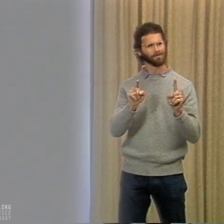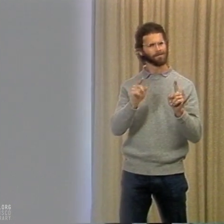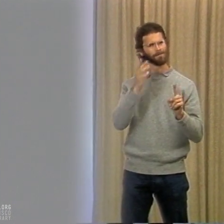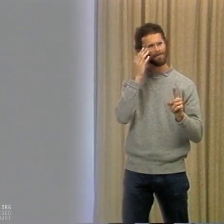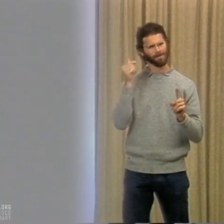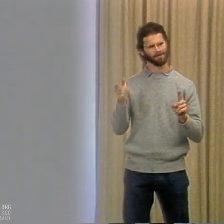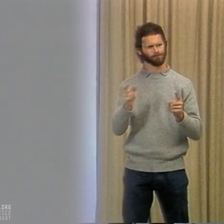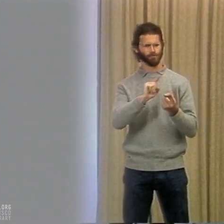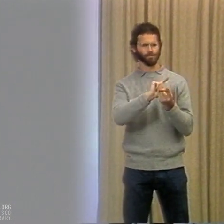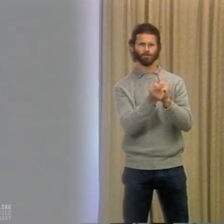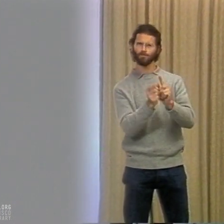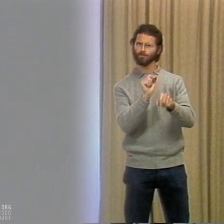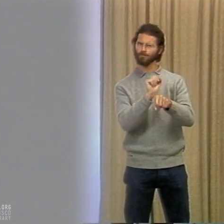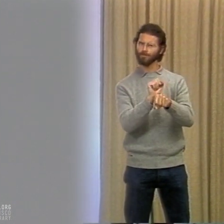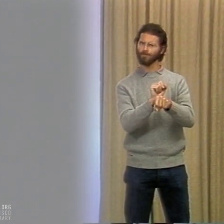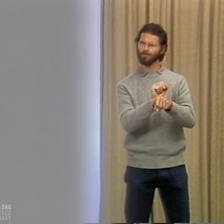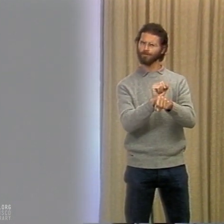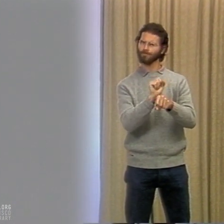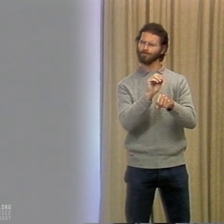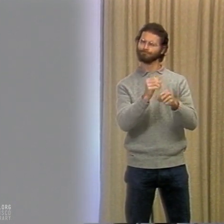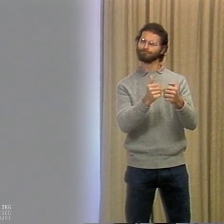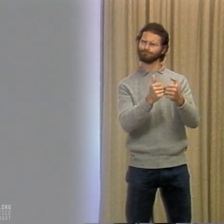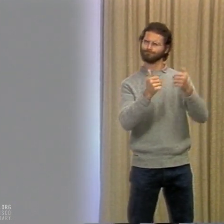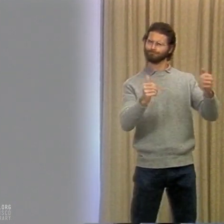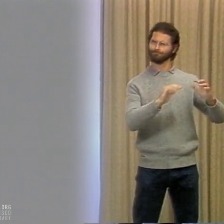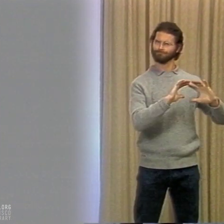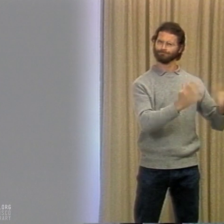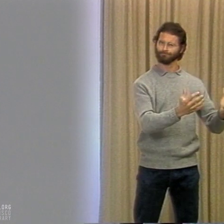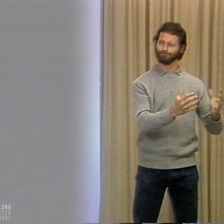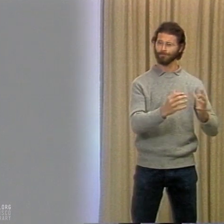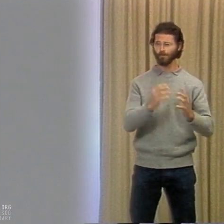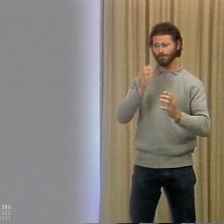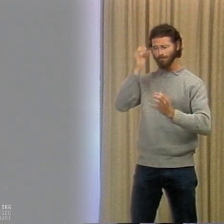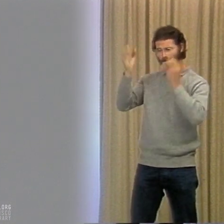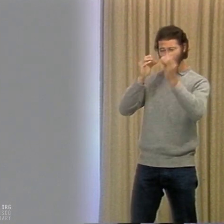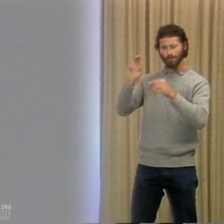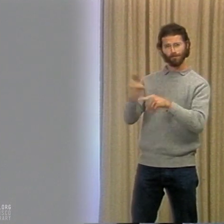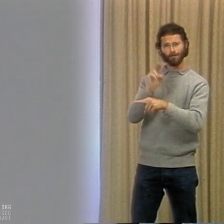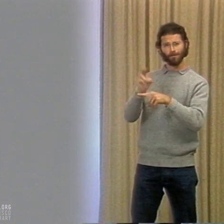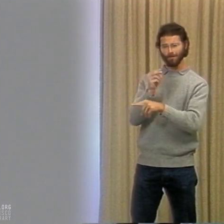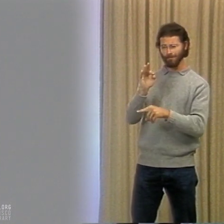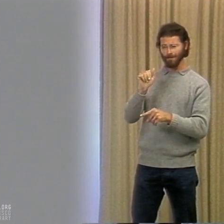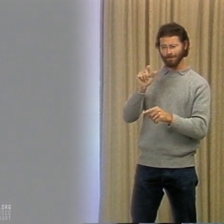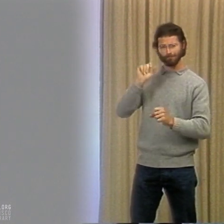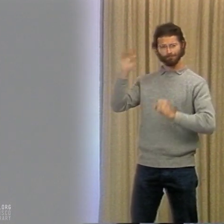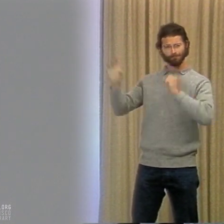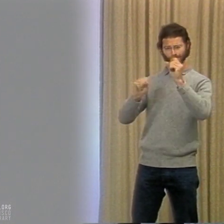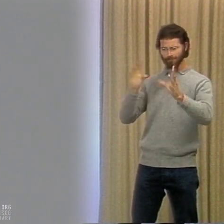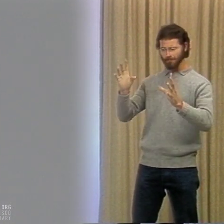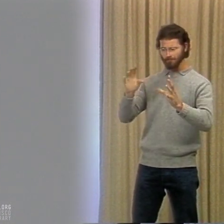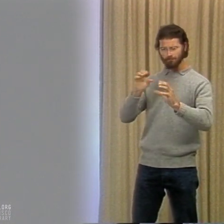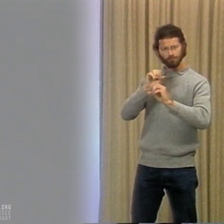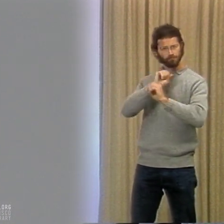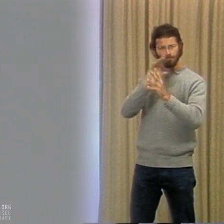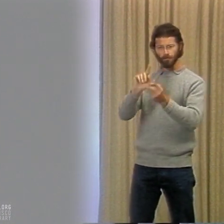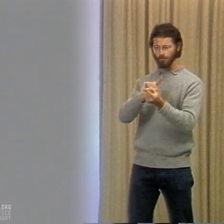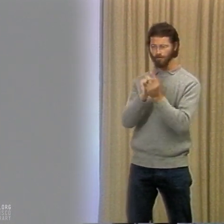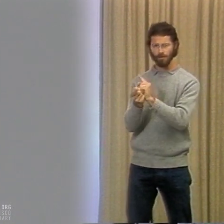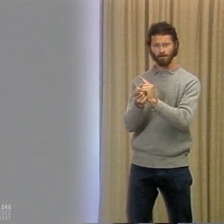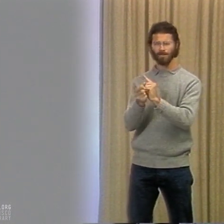ASL in deaf literature and those in translated works. By definition, translated works such